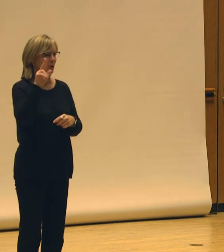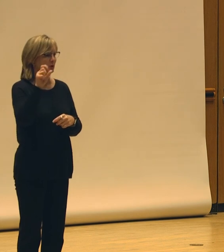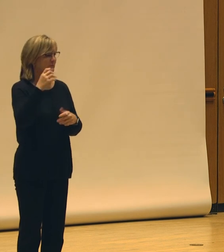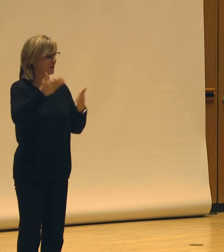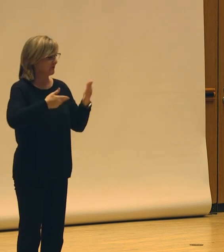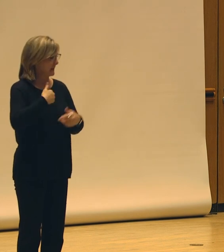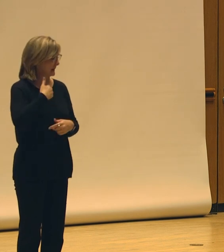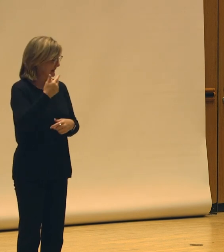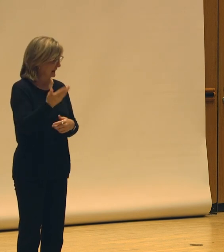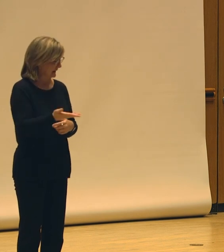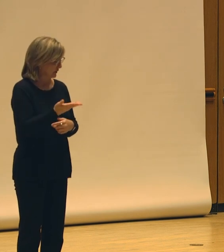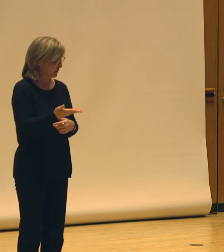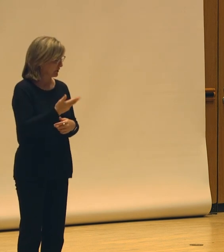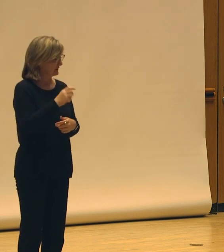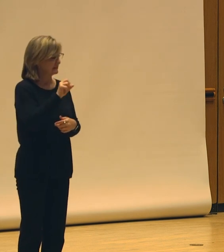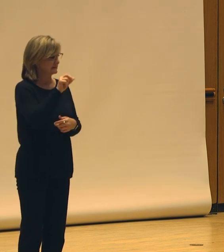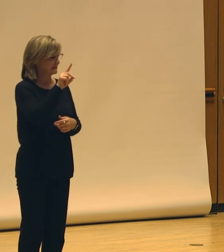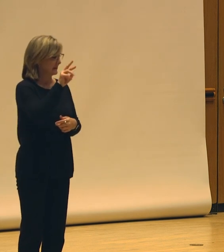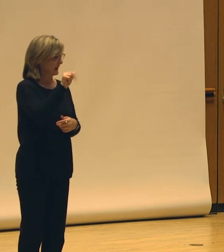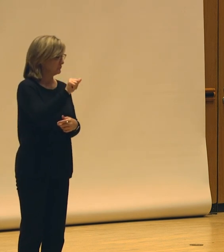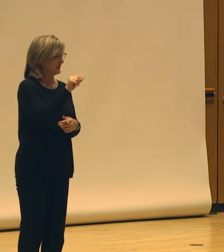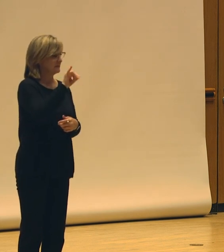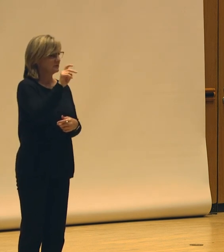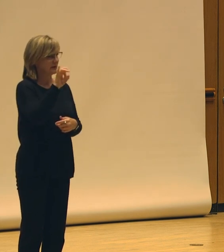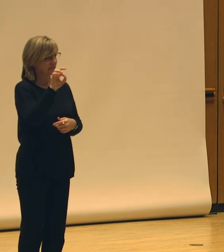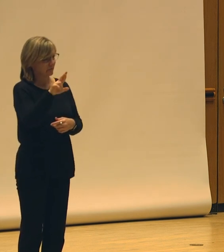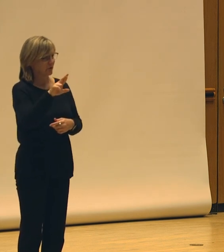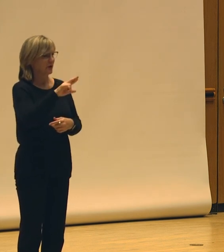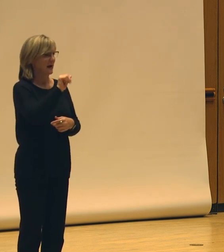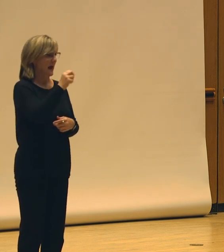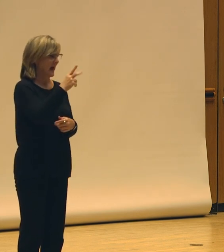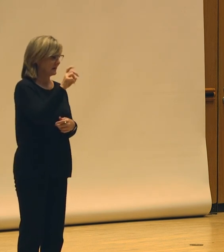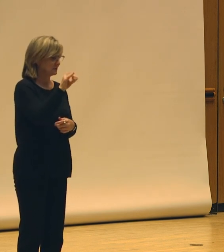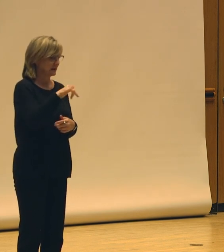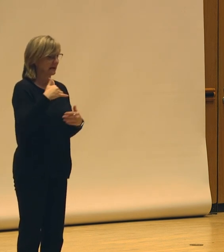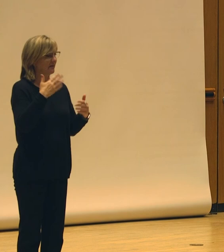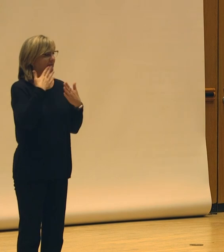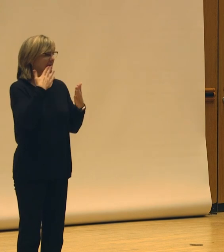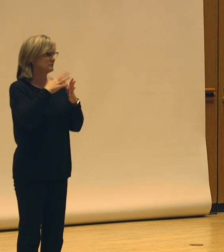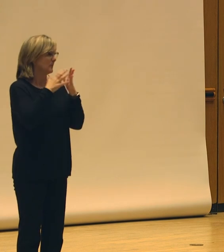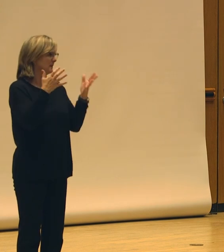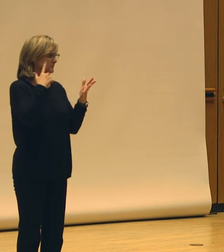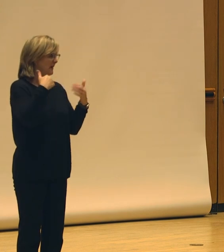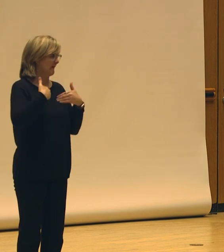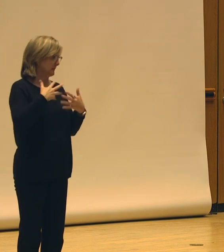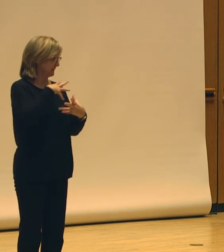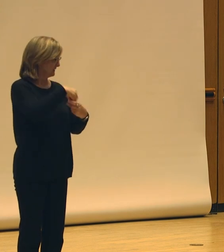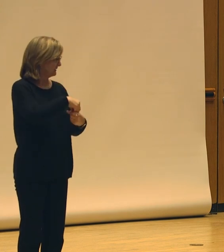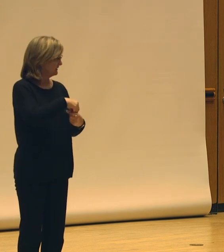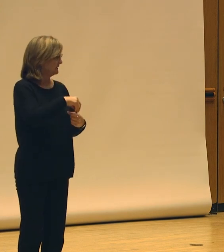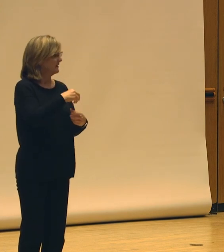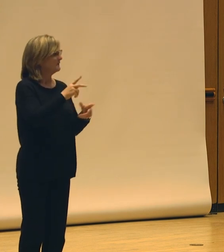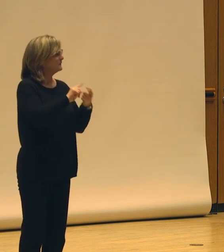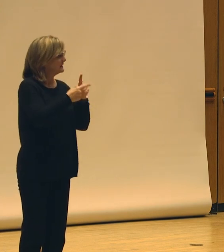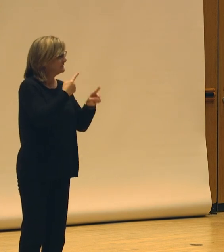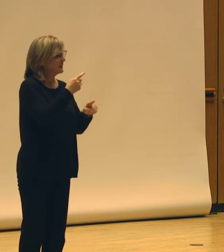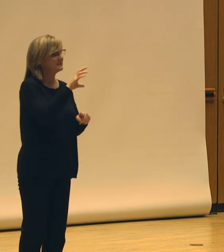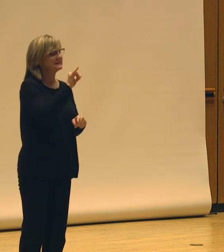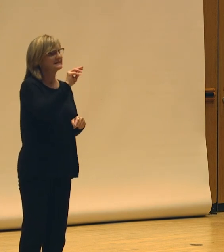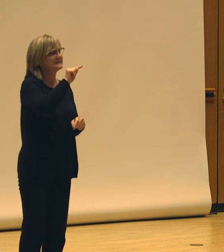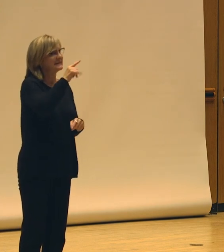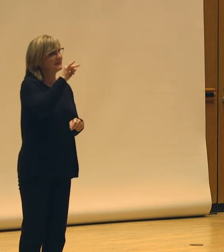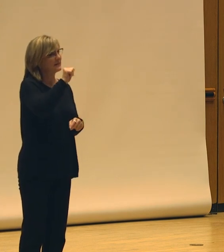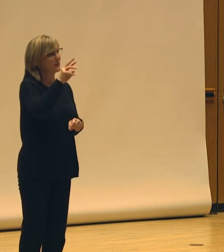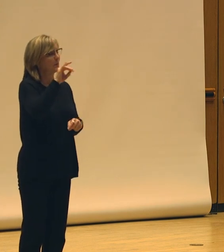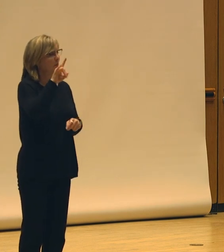here. Sandra, Jennifer, Ashley, thank you so much for having me be part of this. My friends from the Cynthia Mitchell, Cynthia Woods